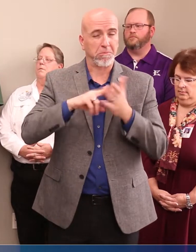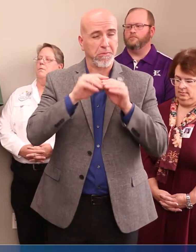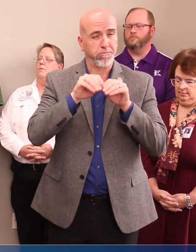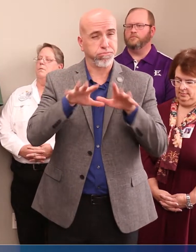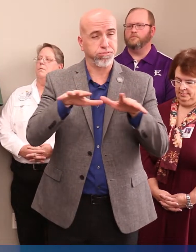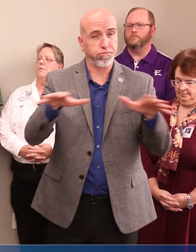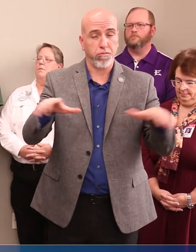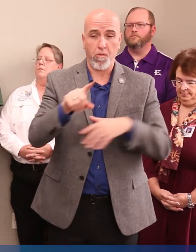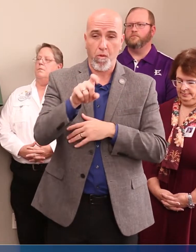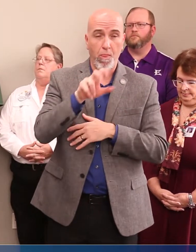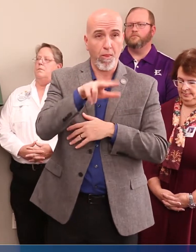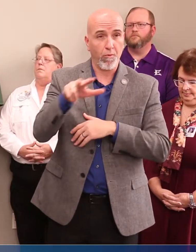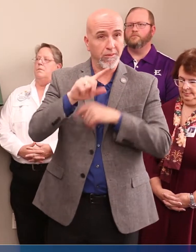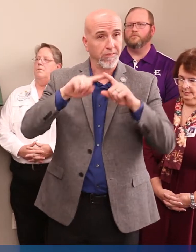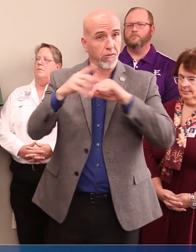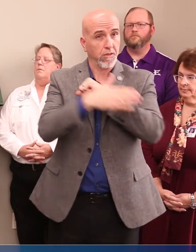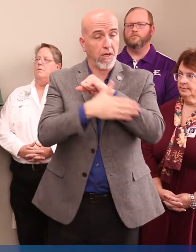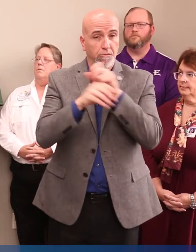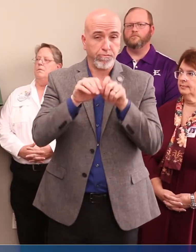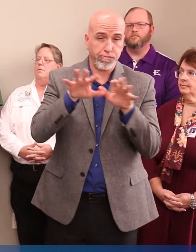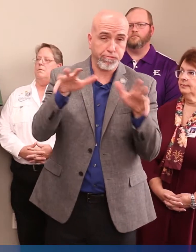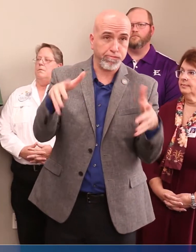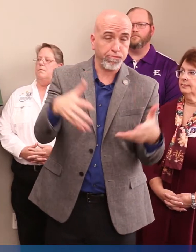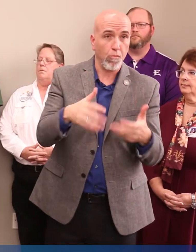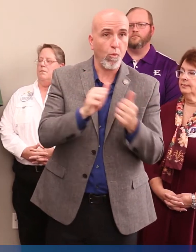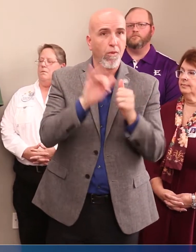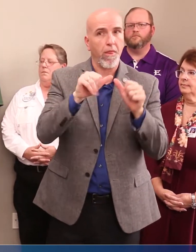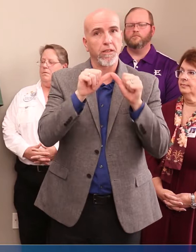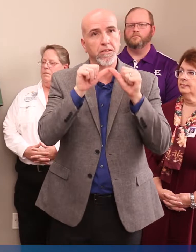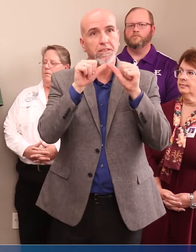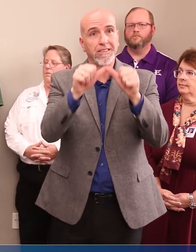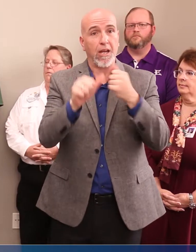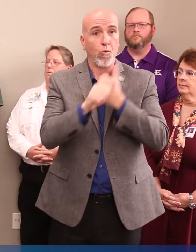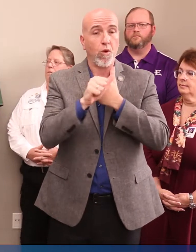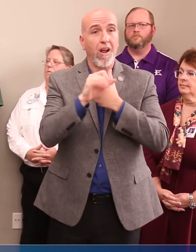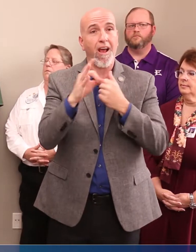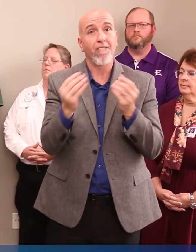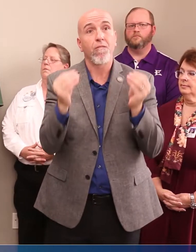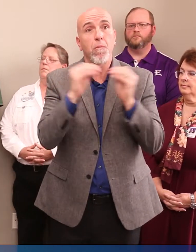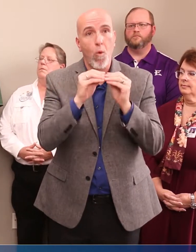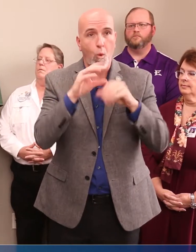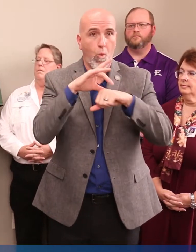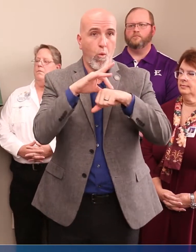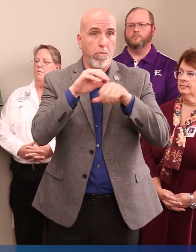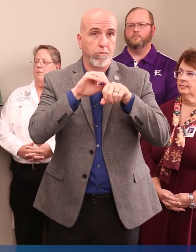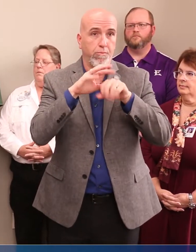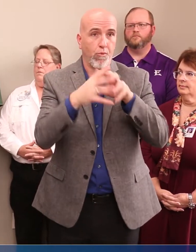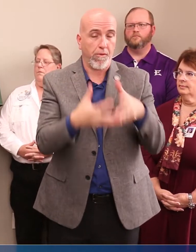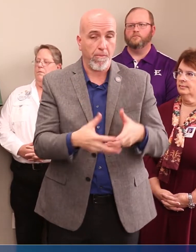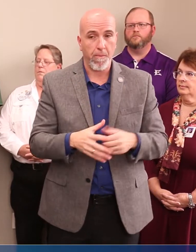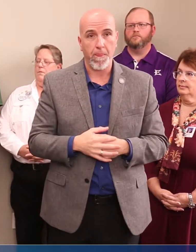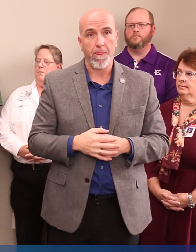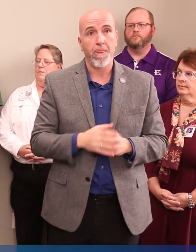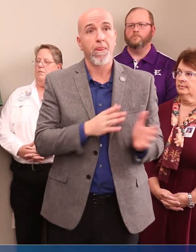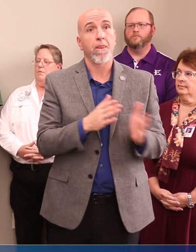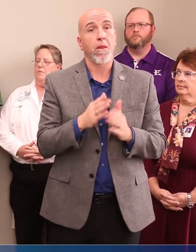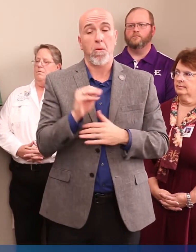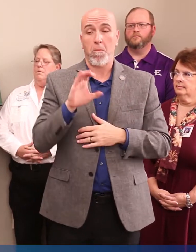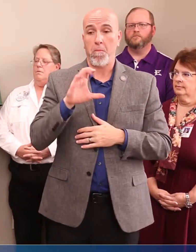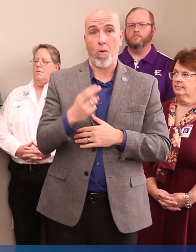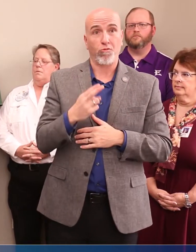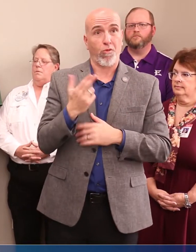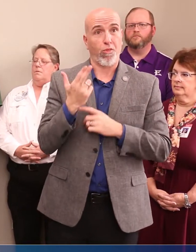and territories around the world with the sustained risk of further global spread. And whereas on March 13,